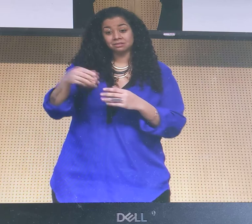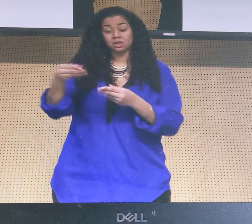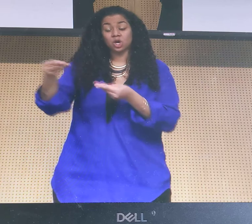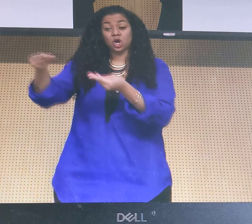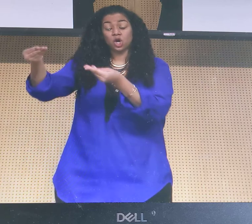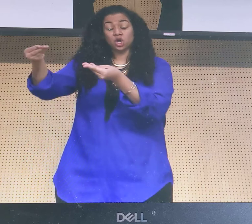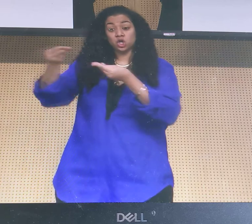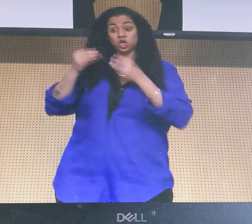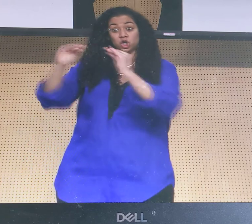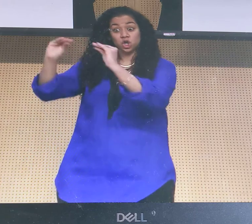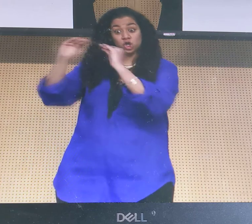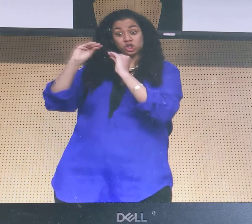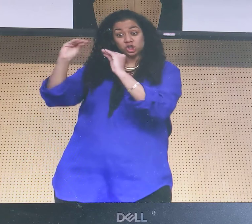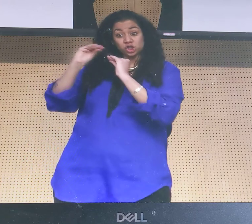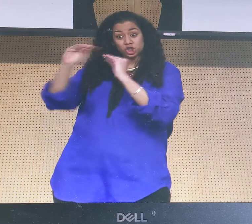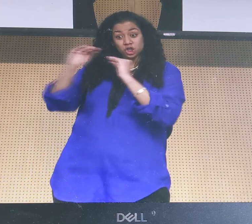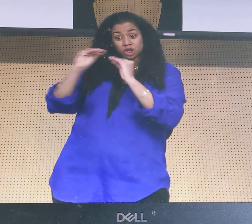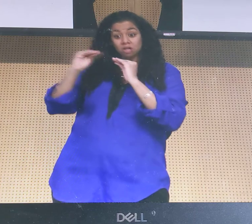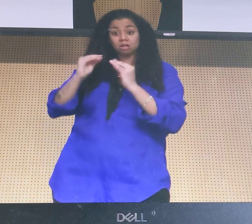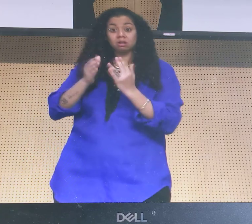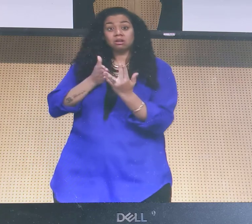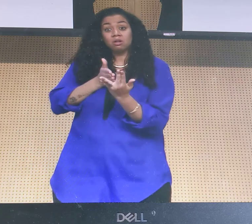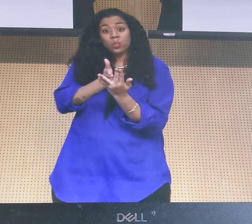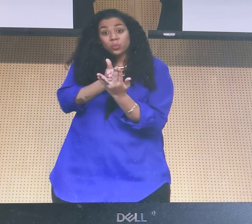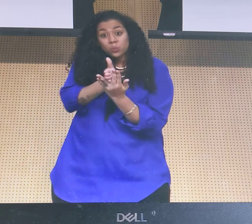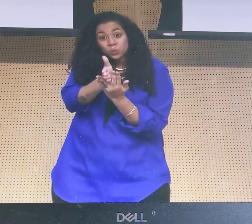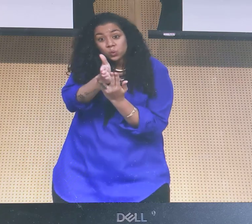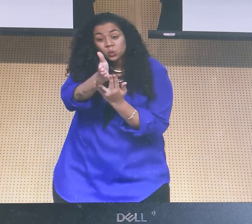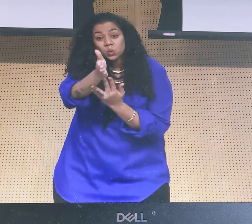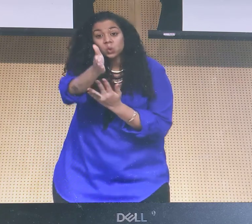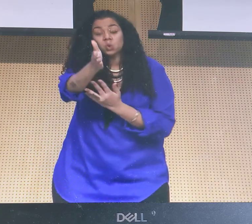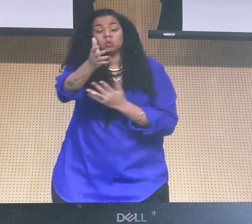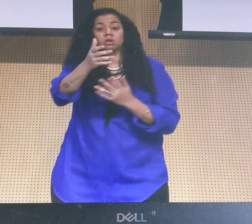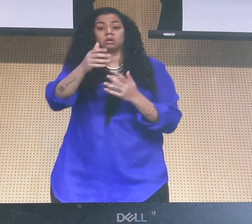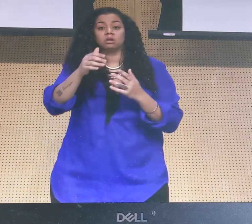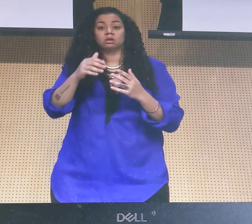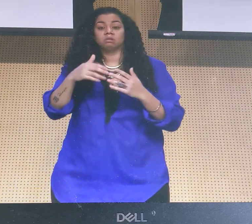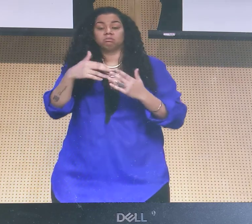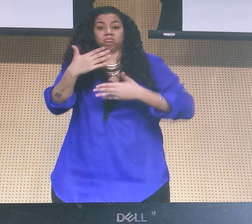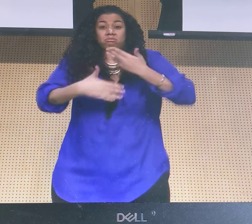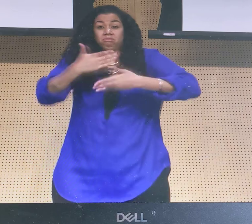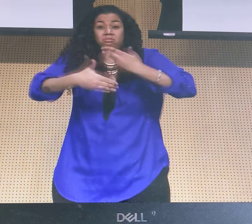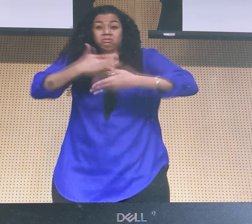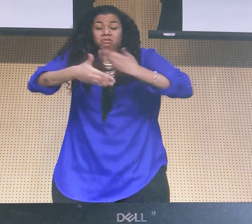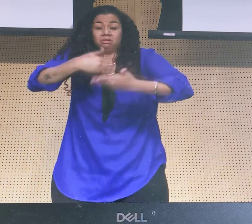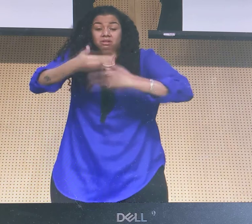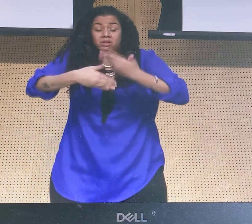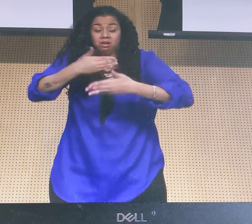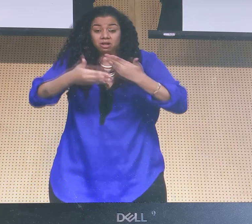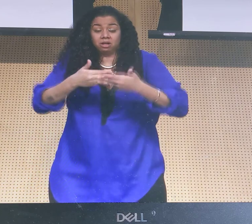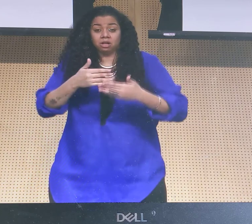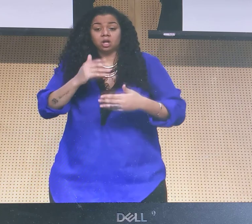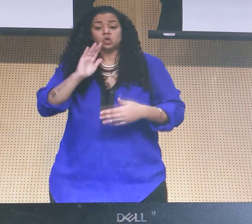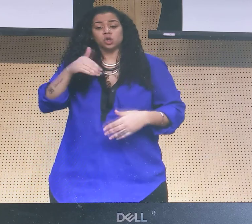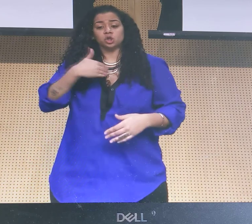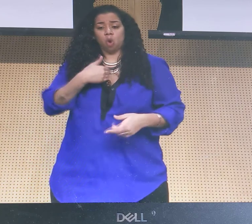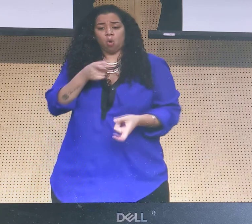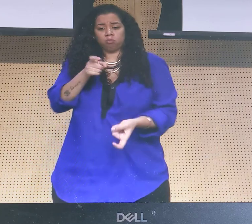we're born and raised, what we're taught as a child, everything that we go through in life, all of